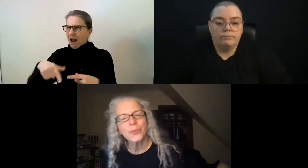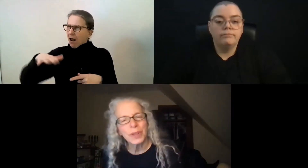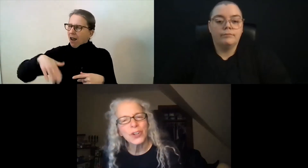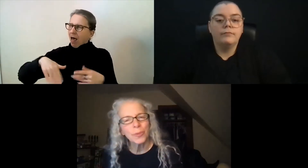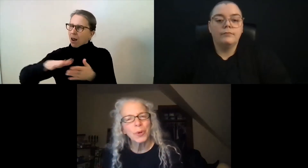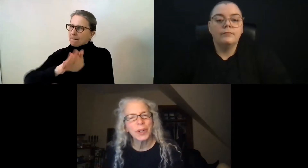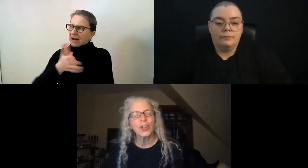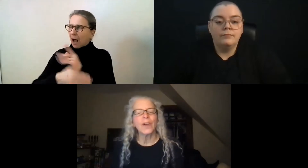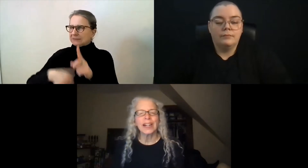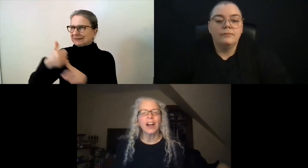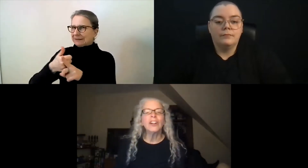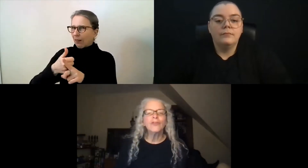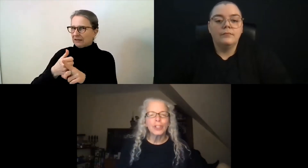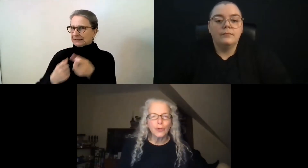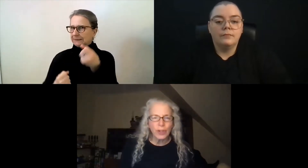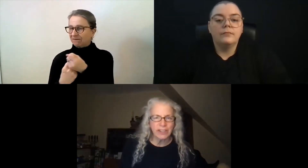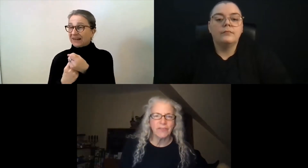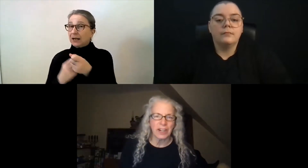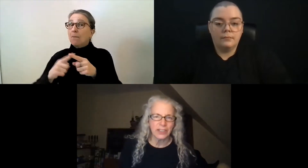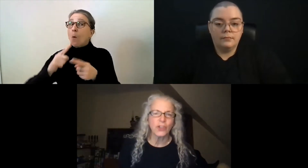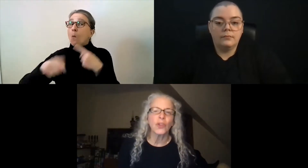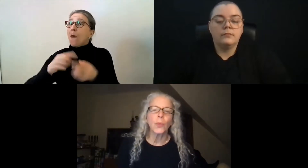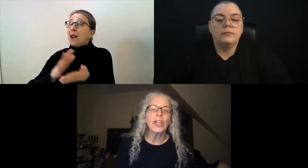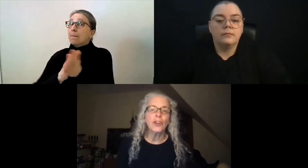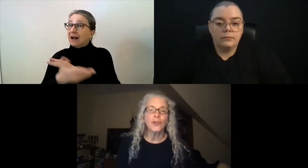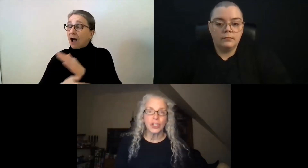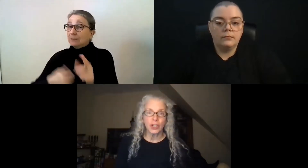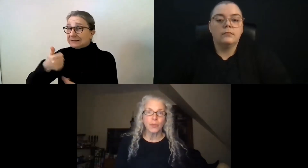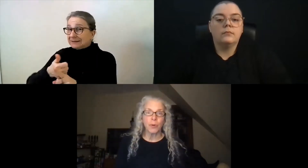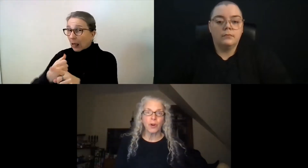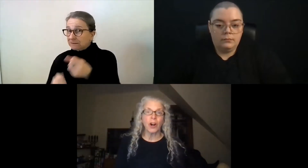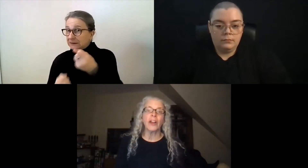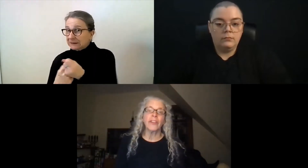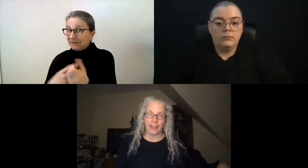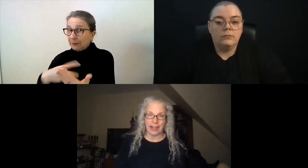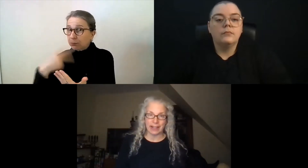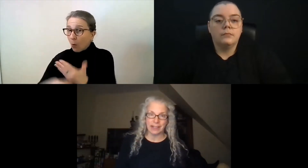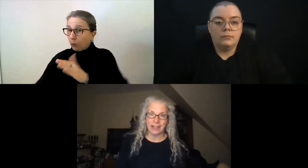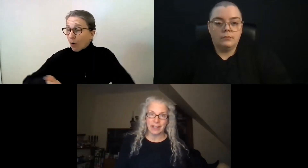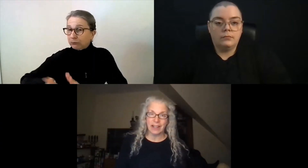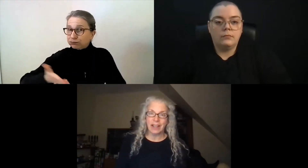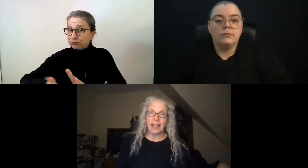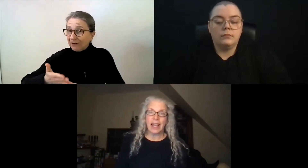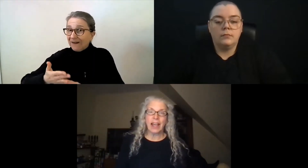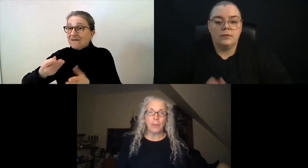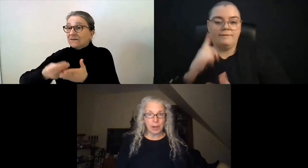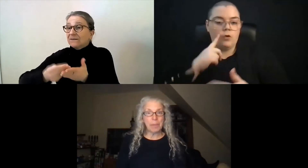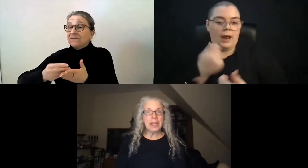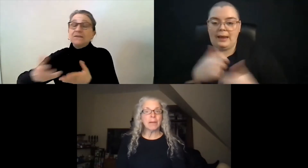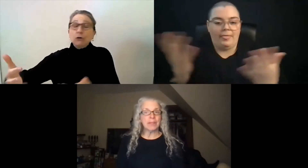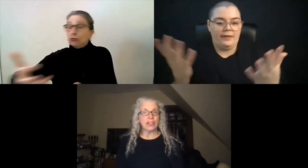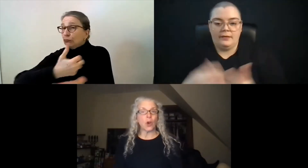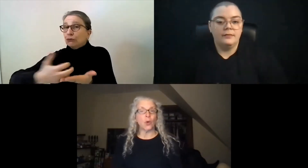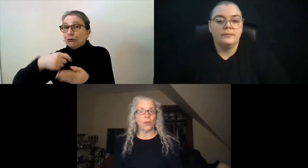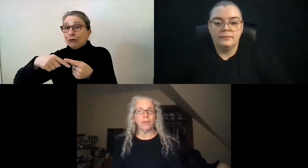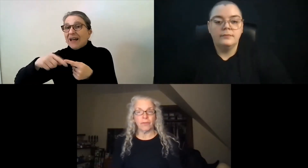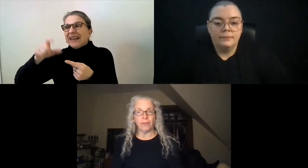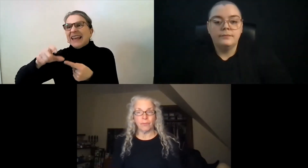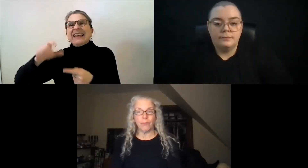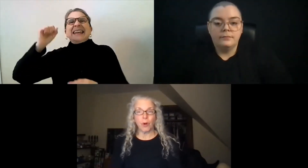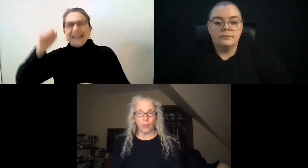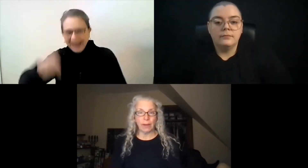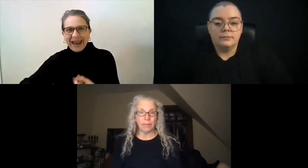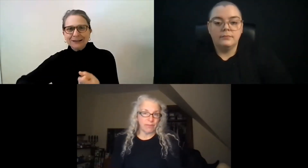Excuse me, the interpreter wants to correct. Unrestricted funds so that we can use it to support other things. And when it becomes its own